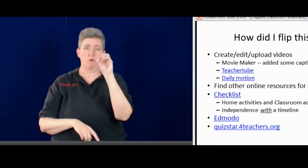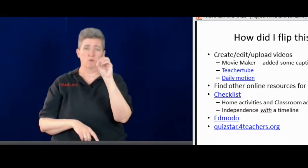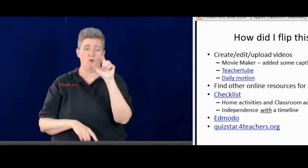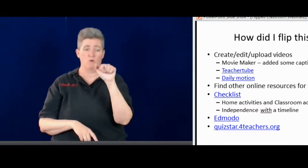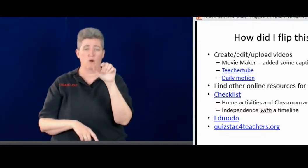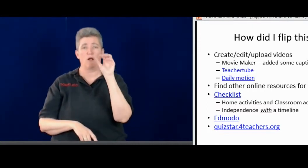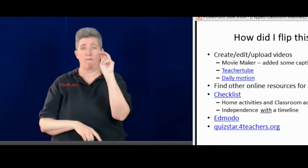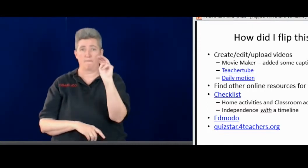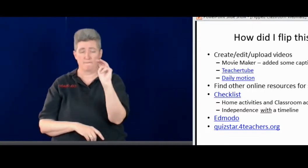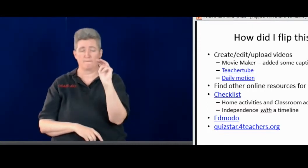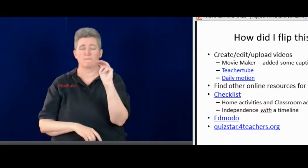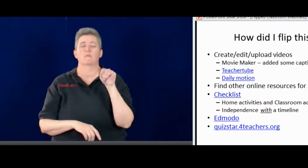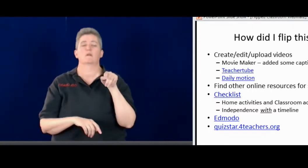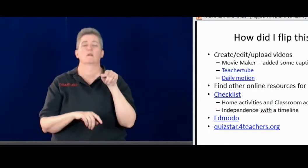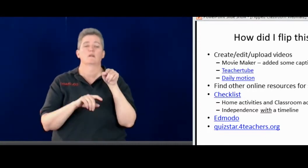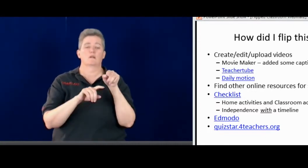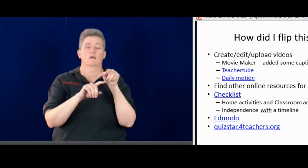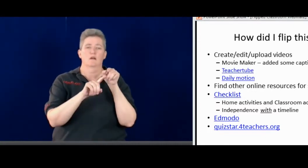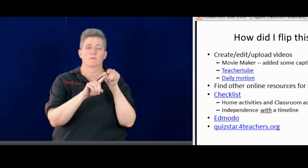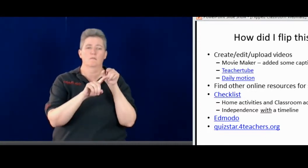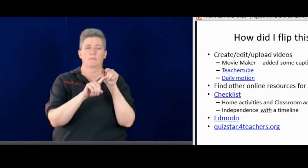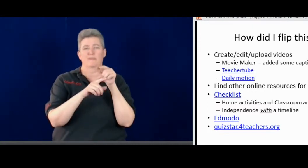I also use Edmodo.